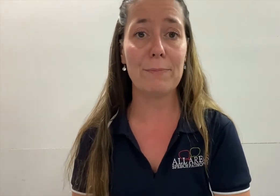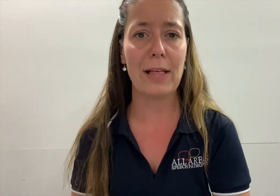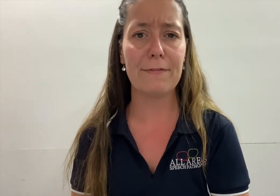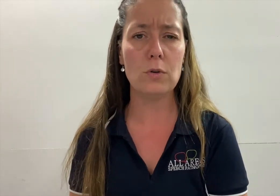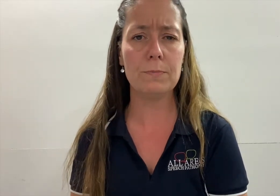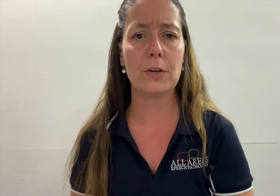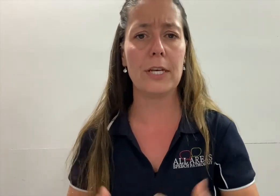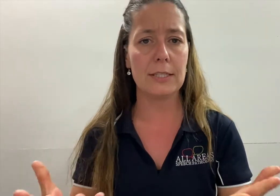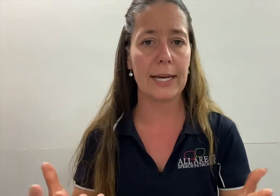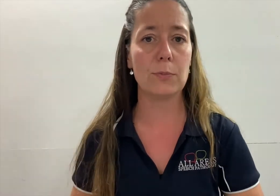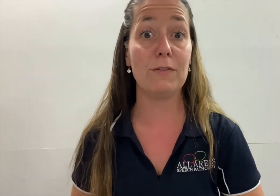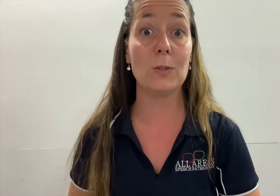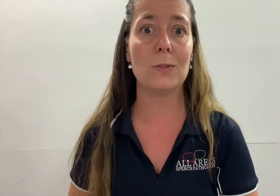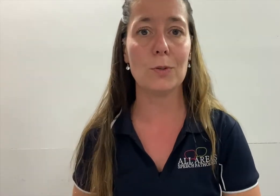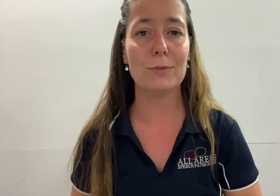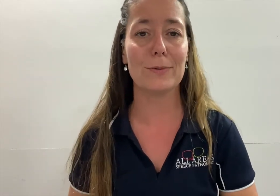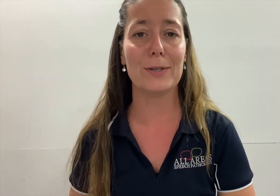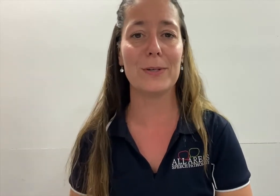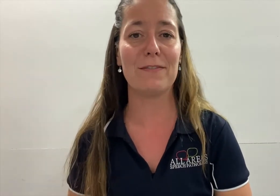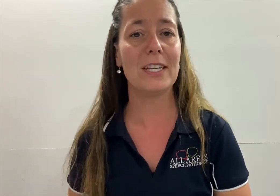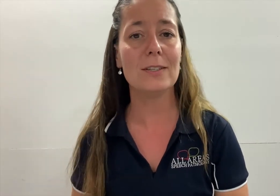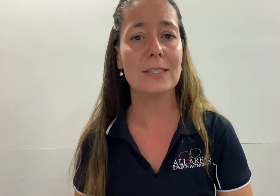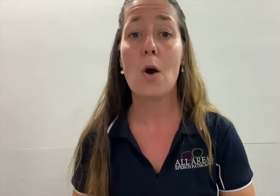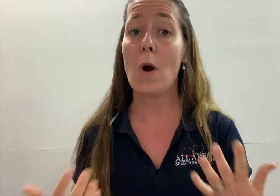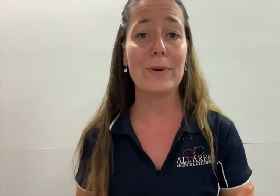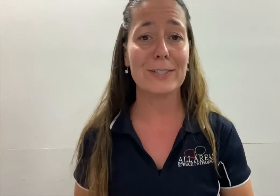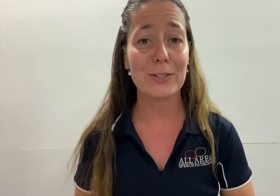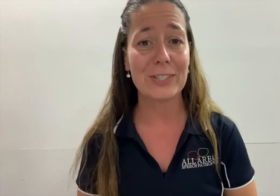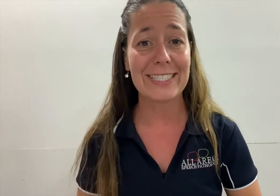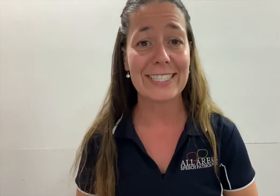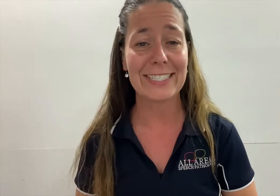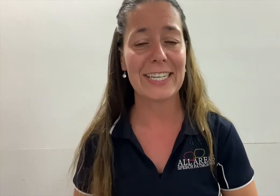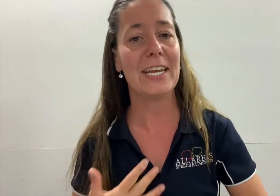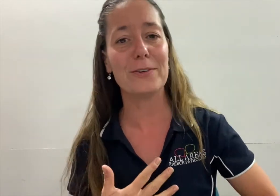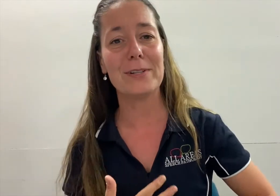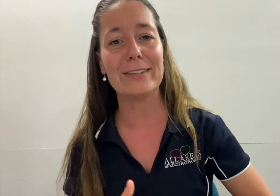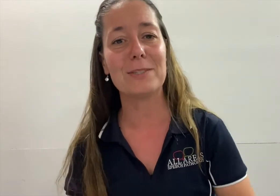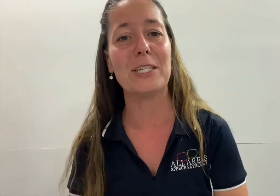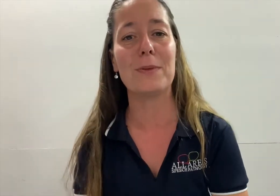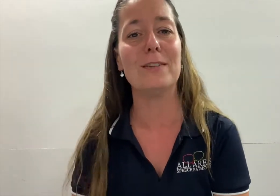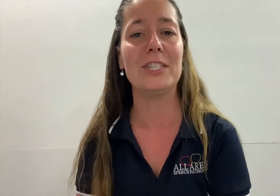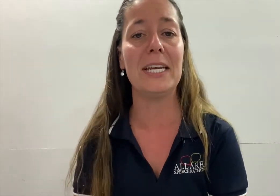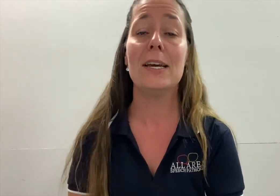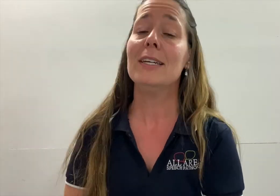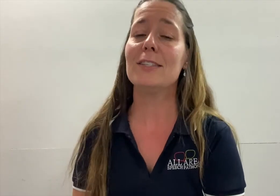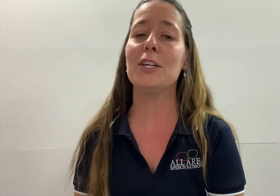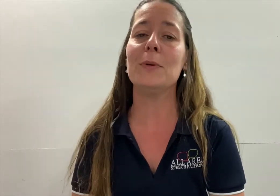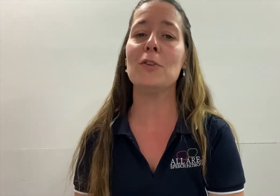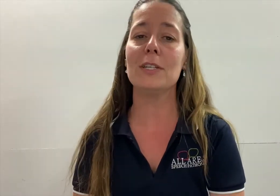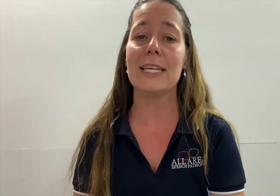platform. So in this case we've used Zoom to record our videos while we're socially distancing here at All Areas Speech Pathology. So you will notice that